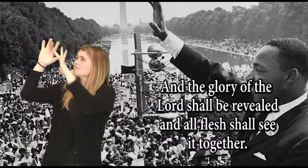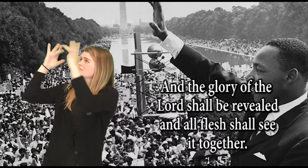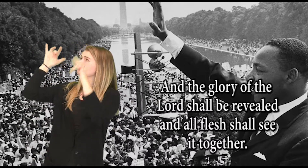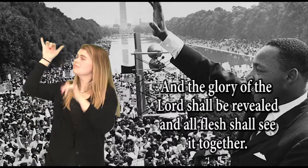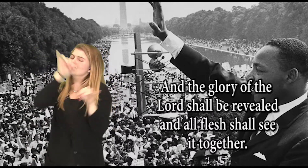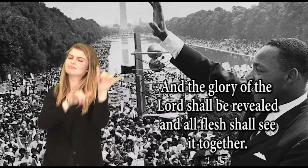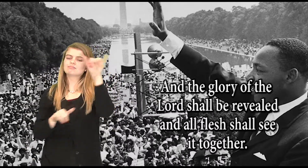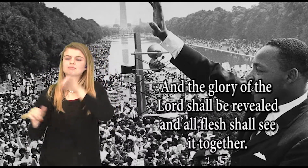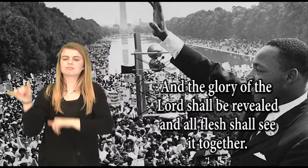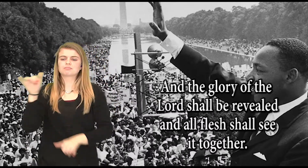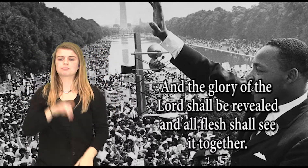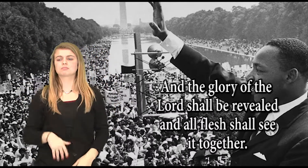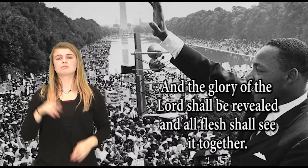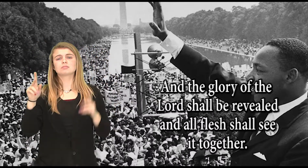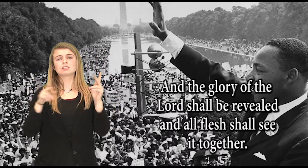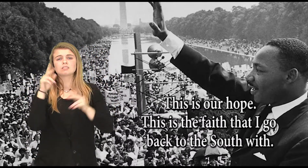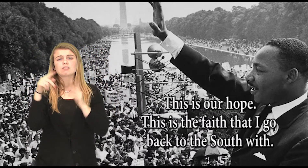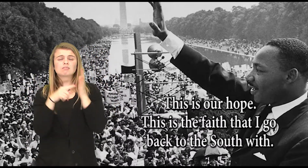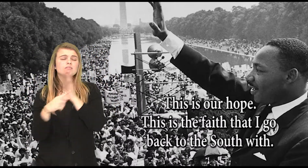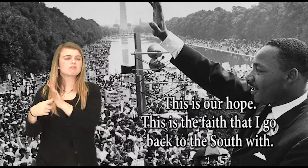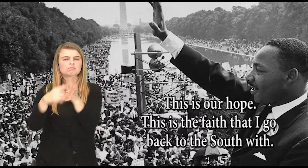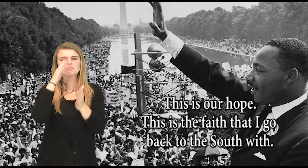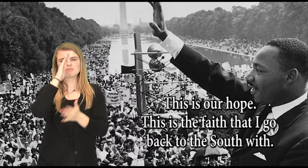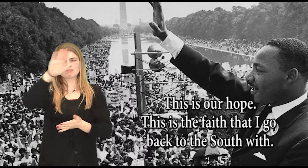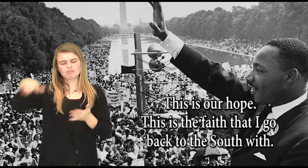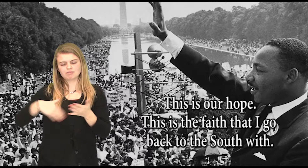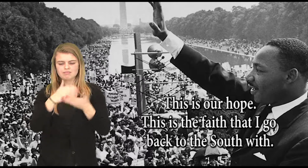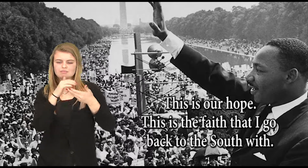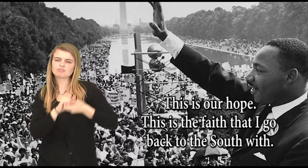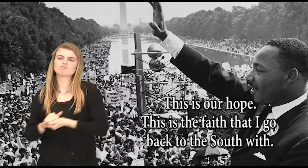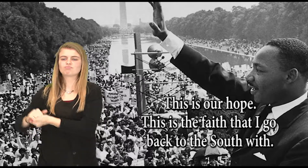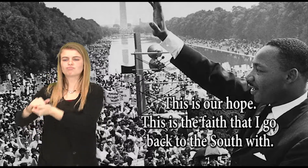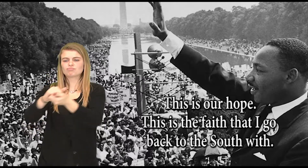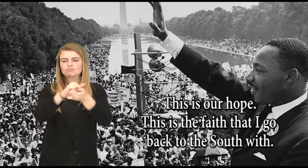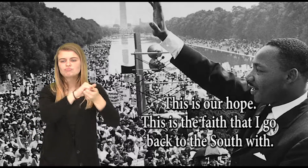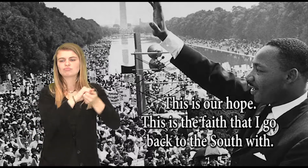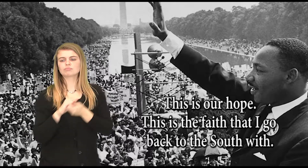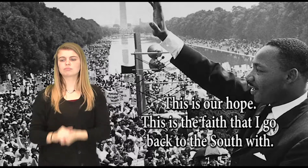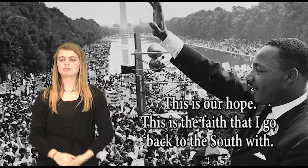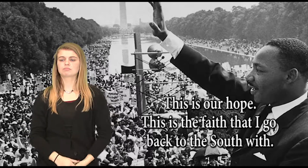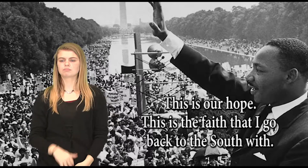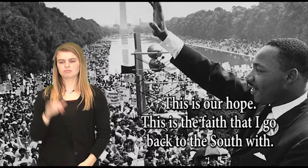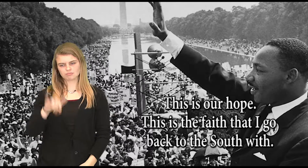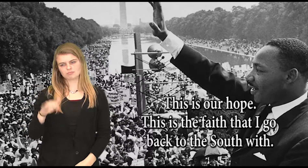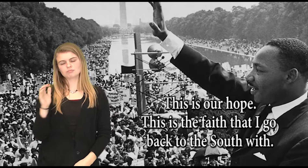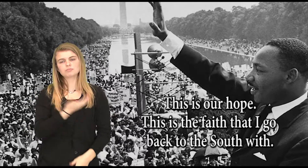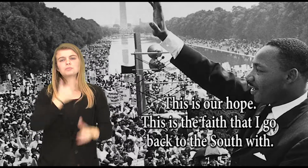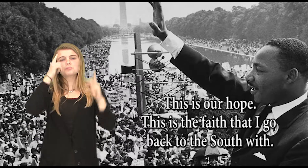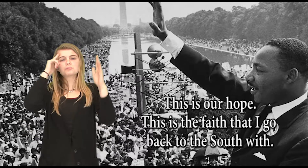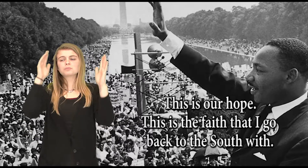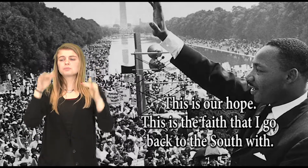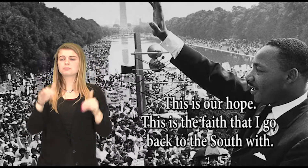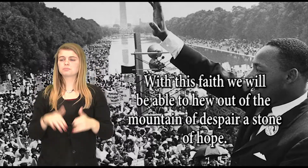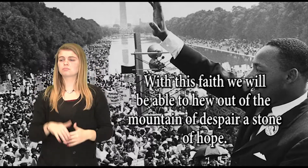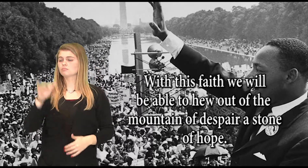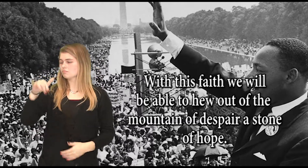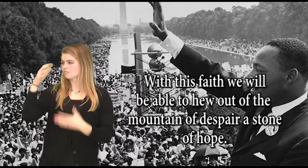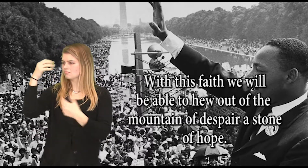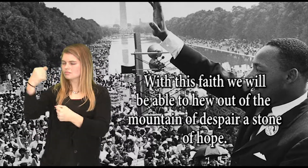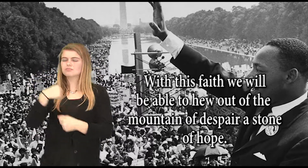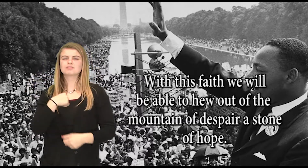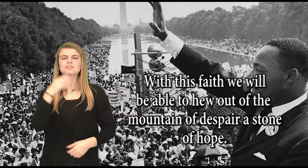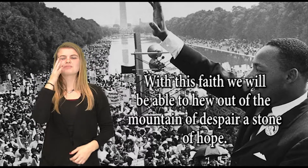shall see it together. This is our hope. This is the faith that I go back to the South with.